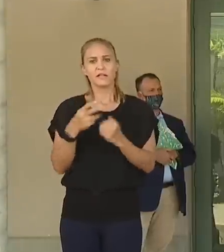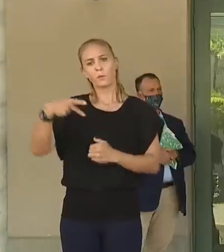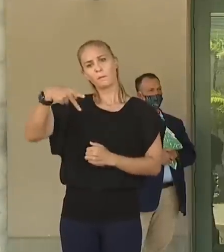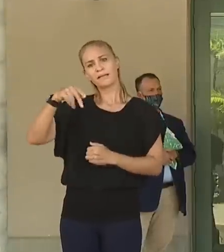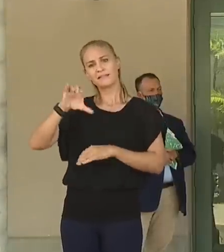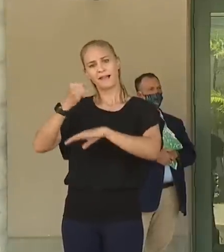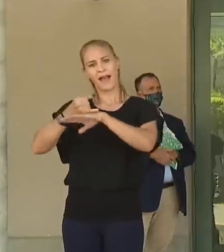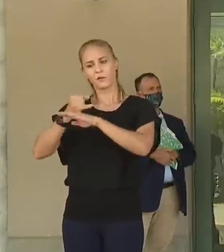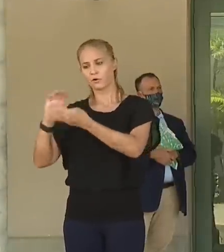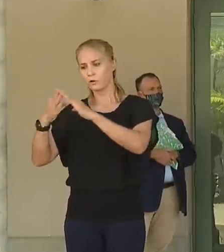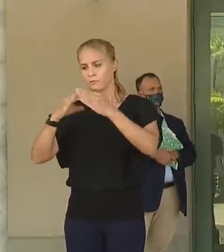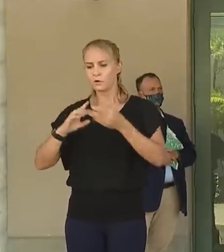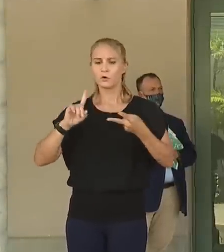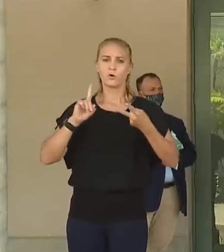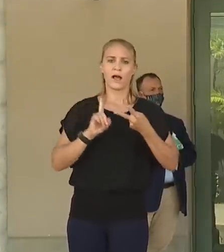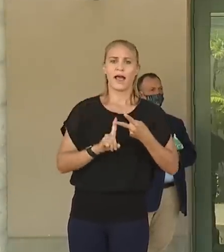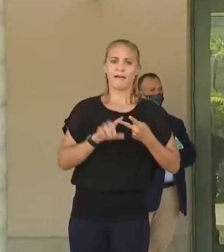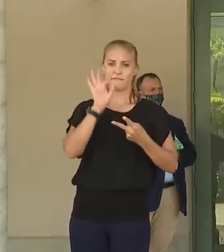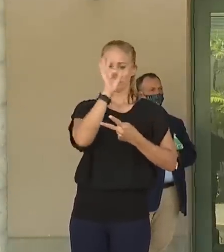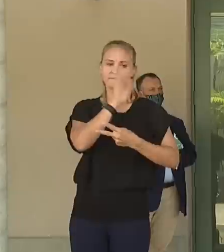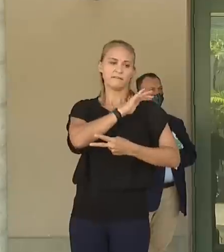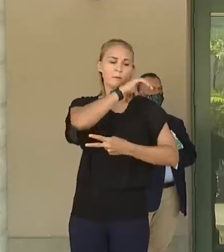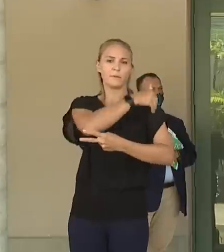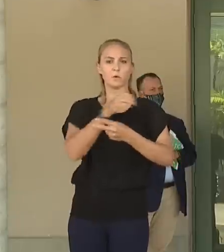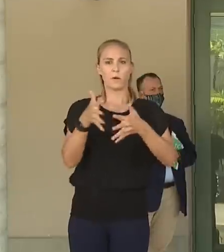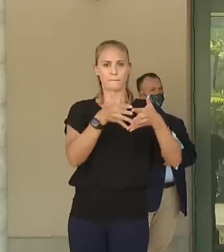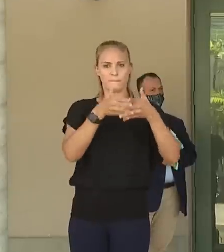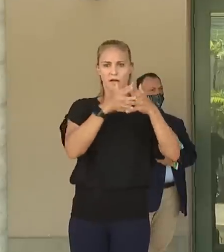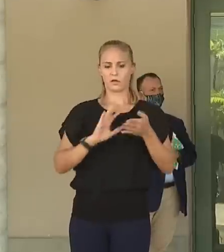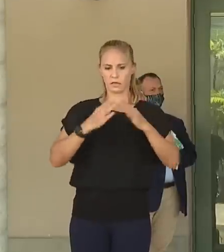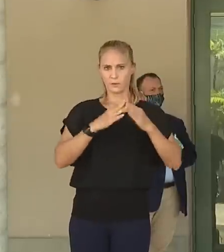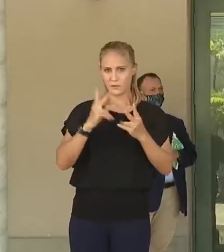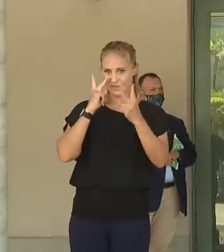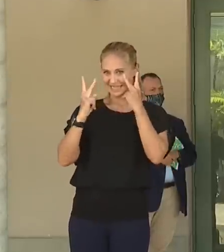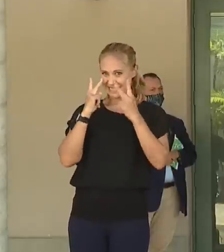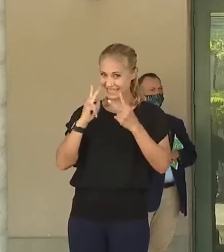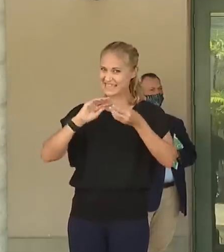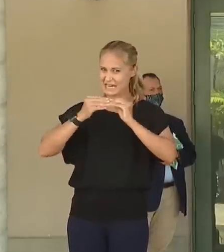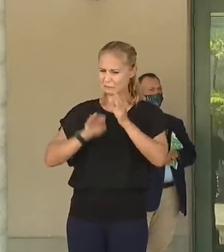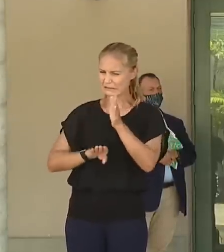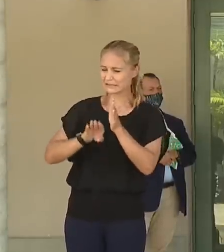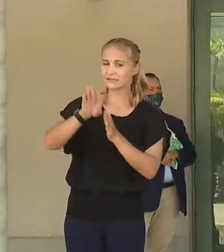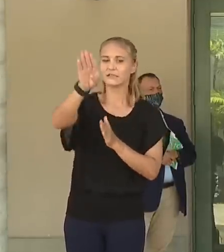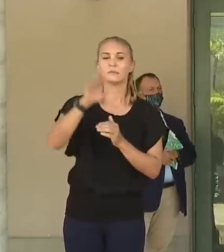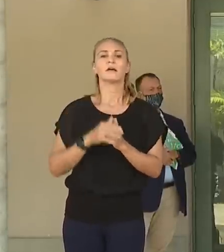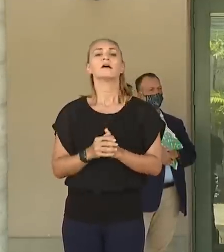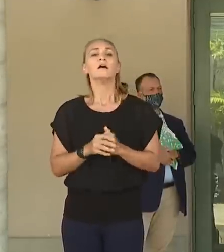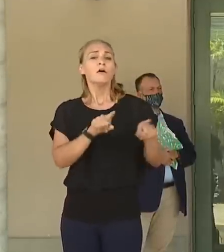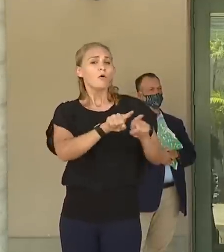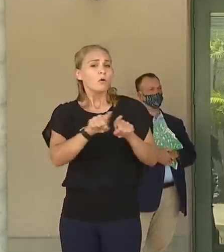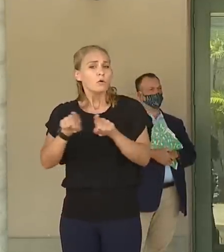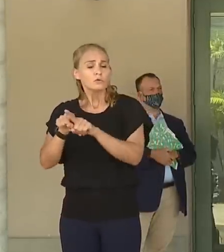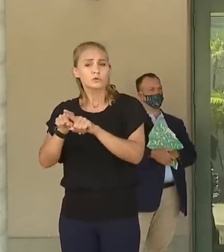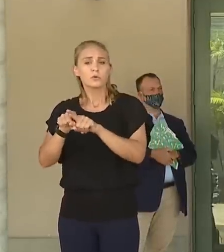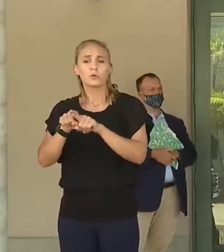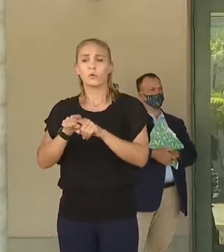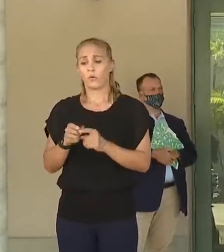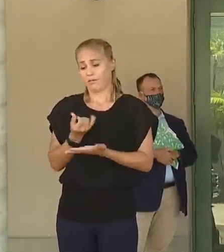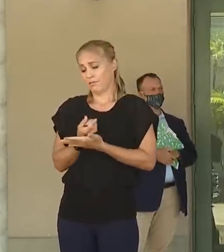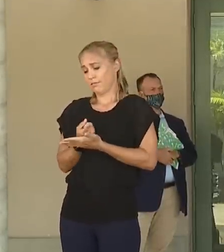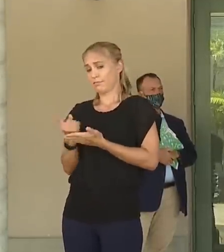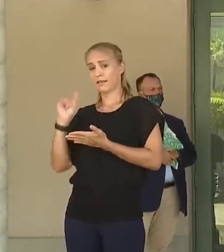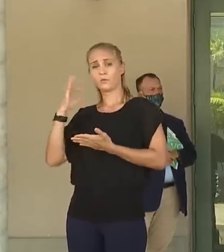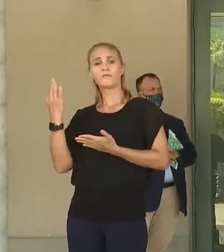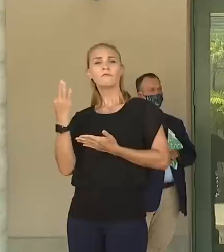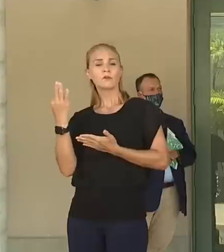community and in our Filipino American community where we see an increasing number of cases. And along those lines, we have last Friday